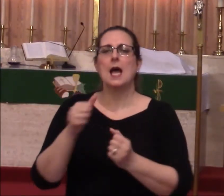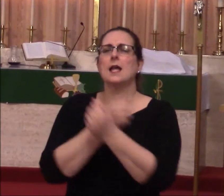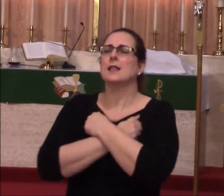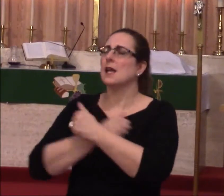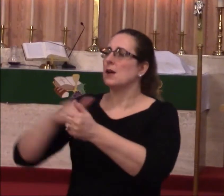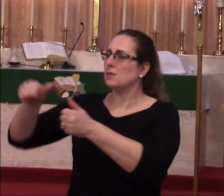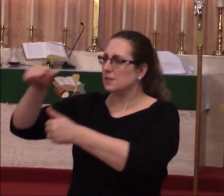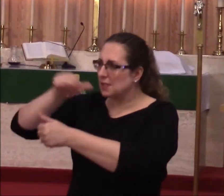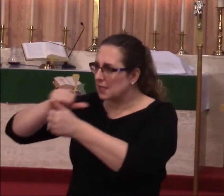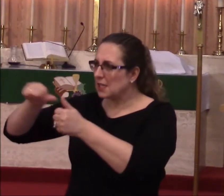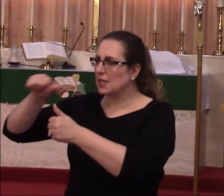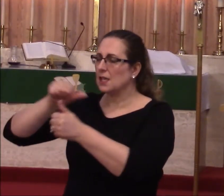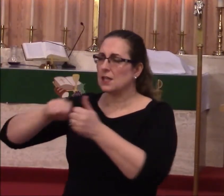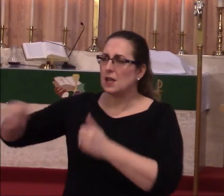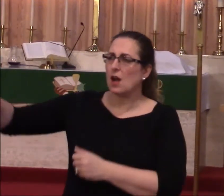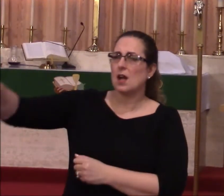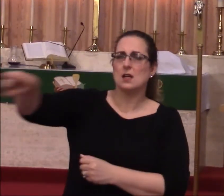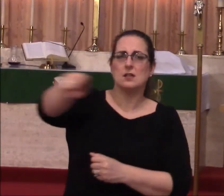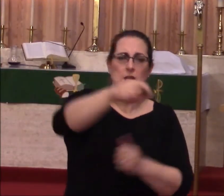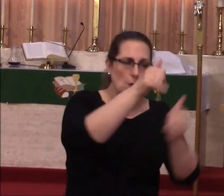each and every one of you individually.